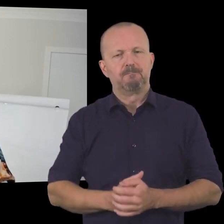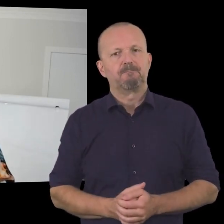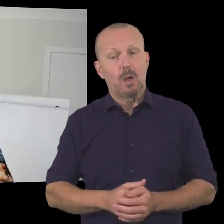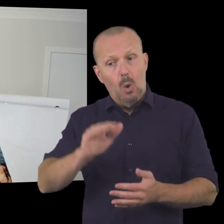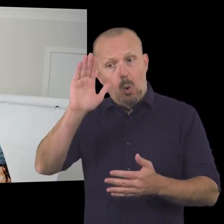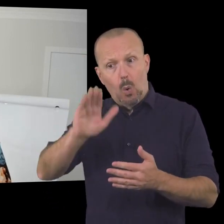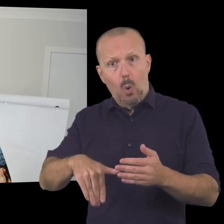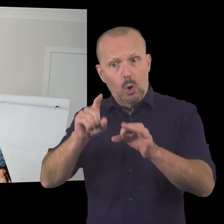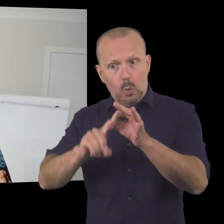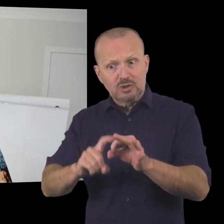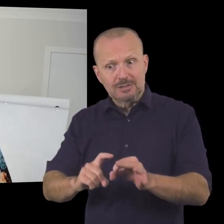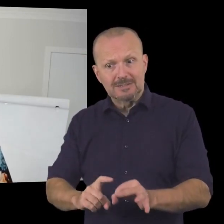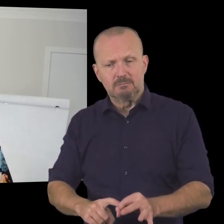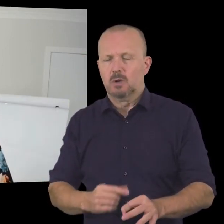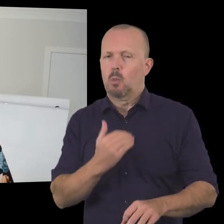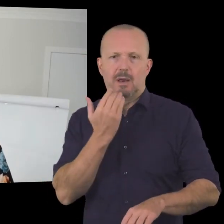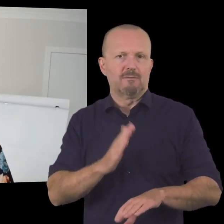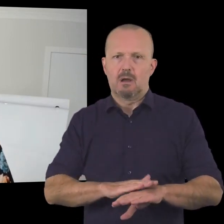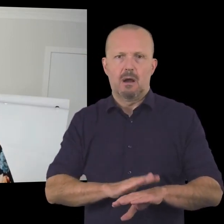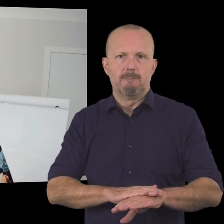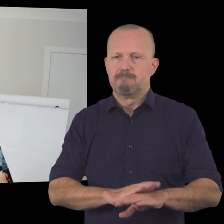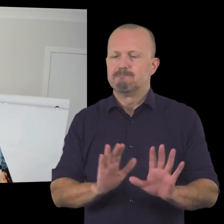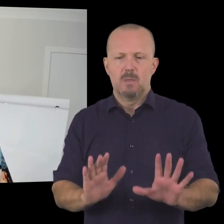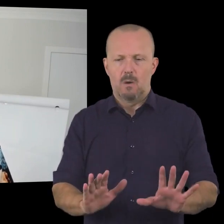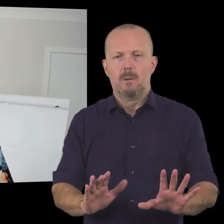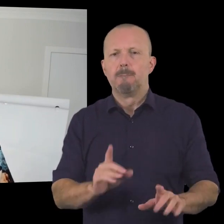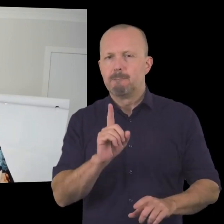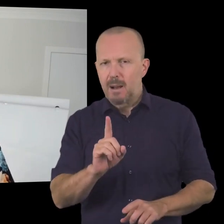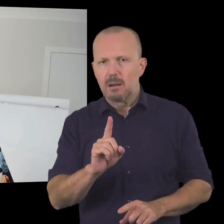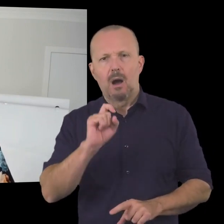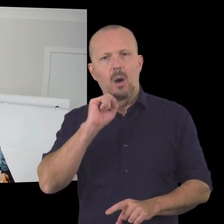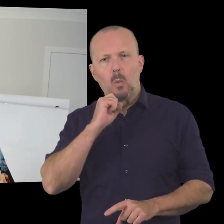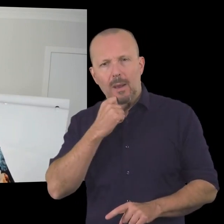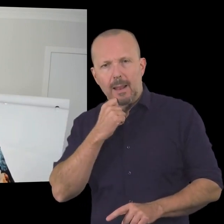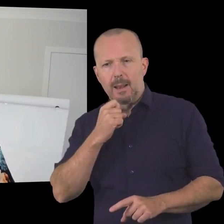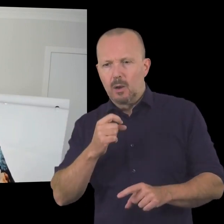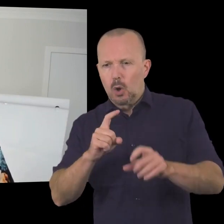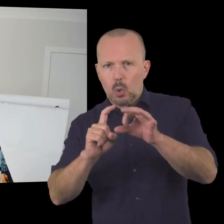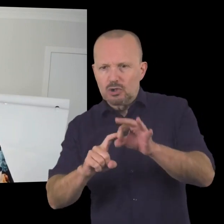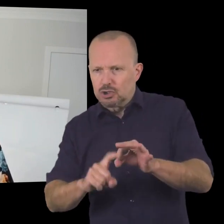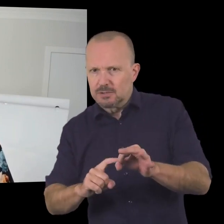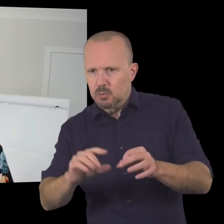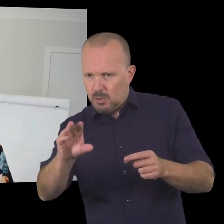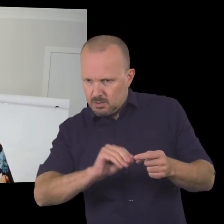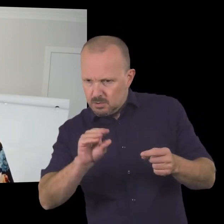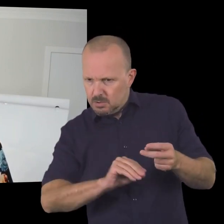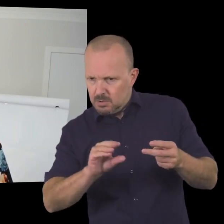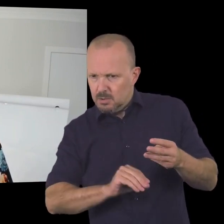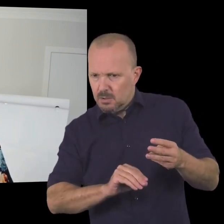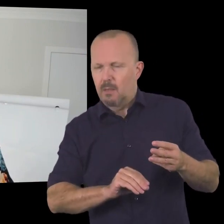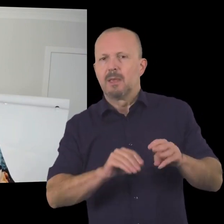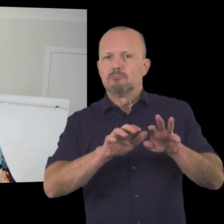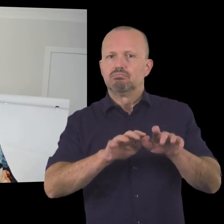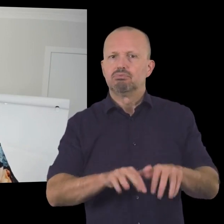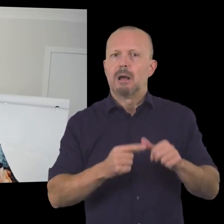uh we won't have the opportunity to answer all of your questions in the session today but what i did want to do is uh create a bit of a document a q a